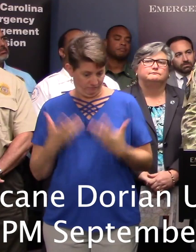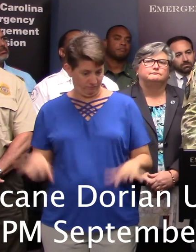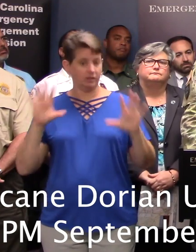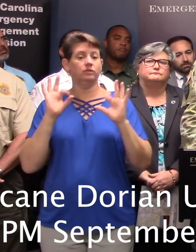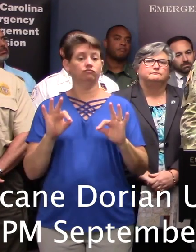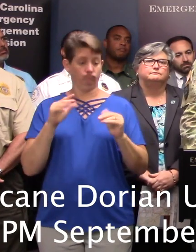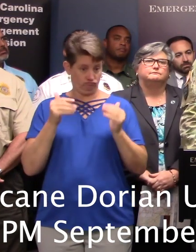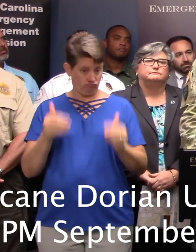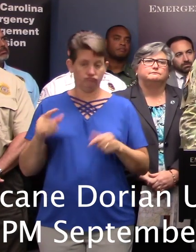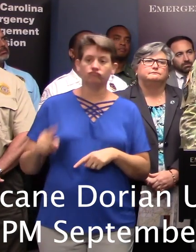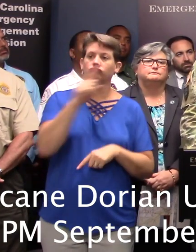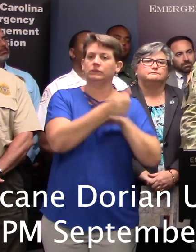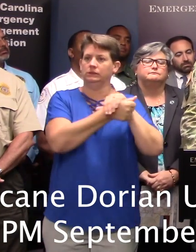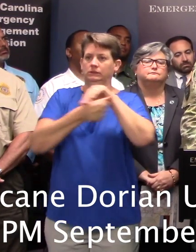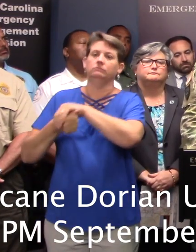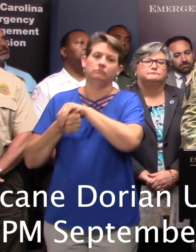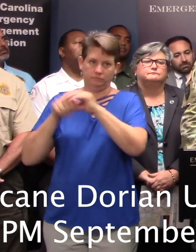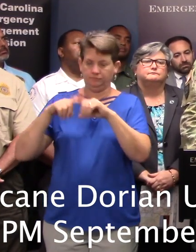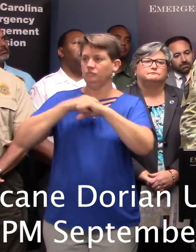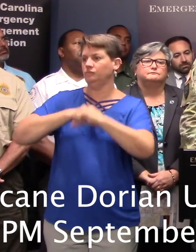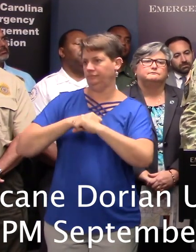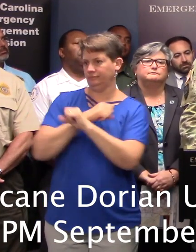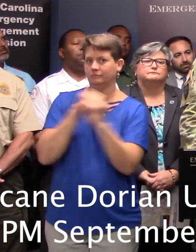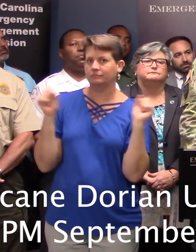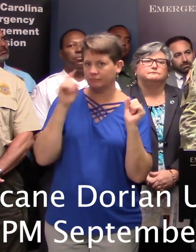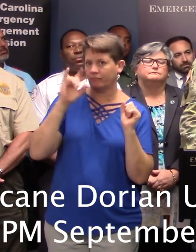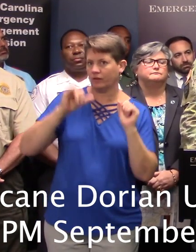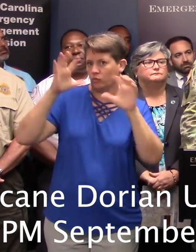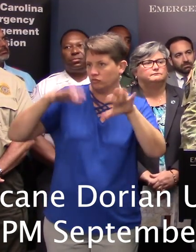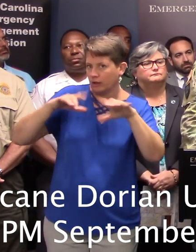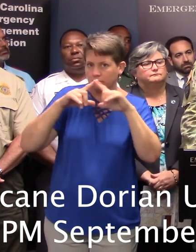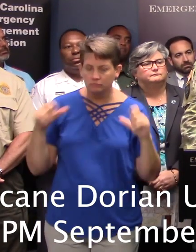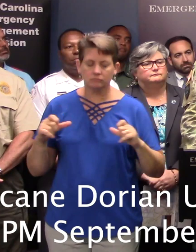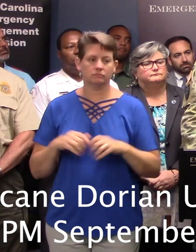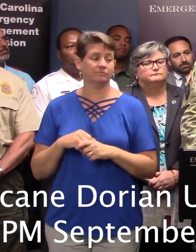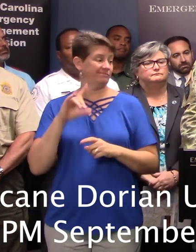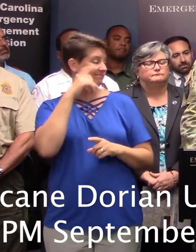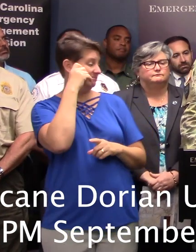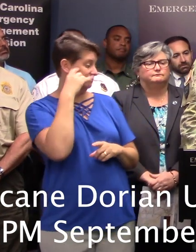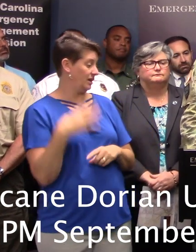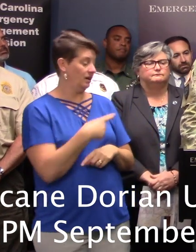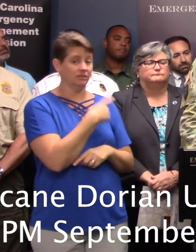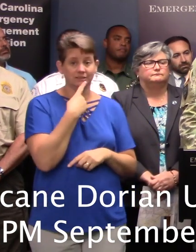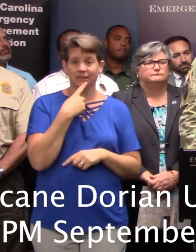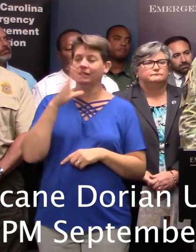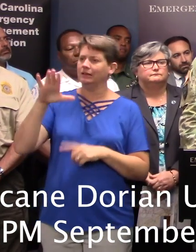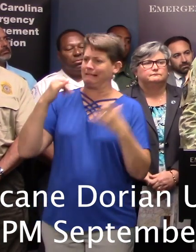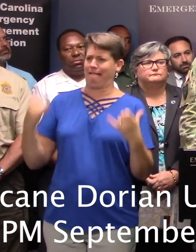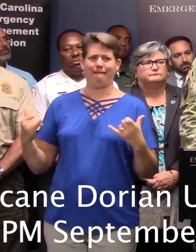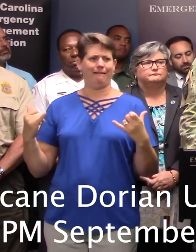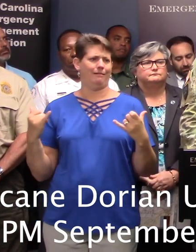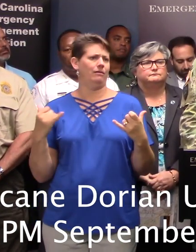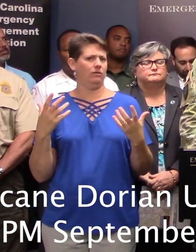go to their appointed shelters where they will ride out the storm. I'd just like to, again, reiterate what the governor said. Take this time now.